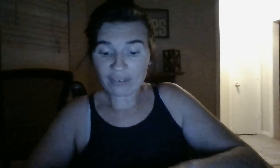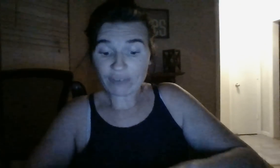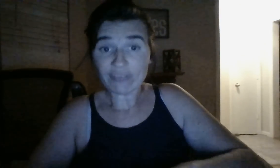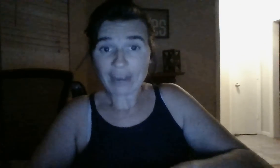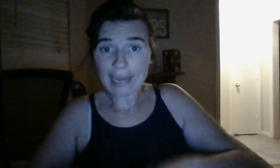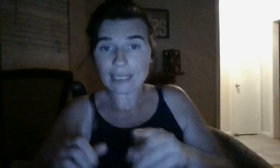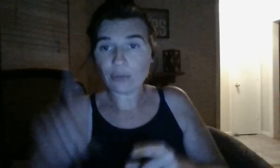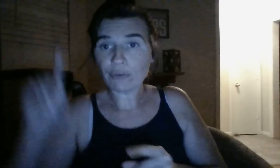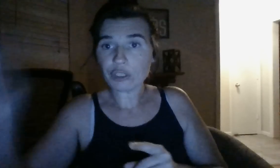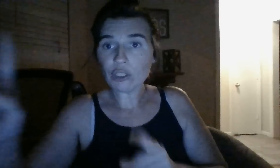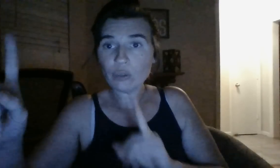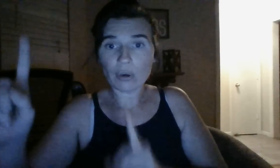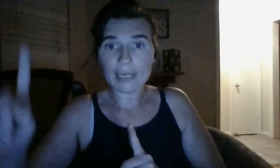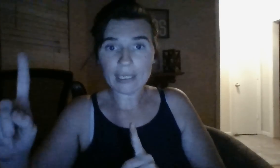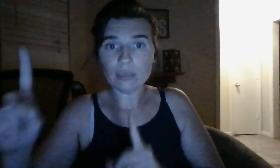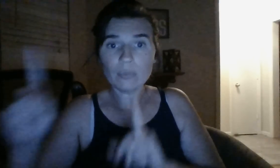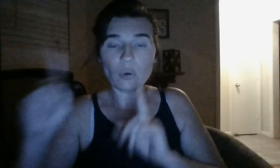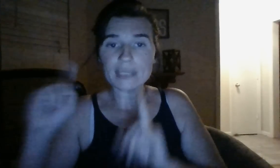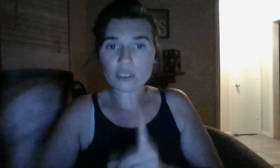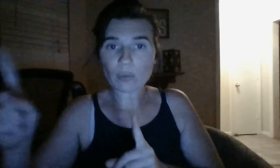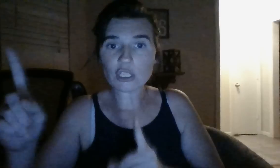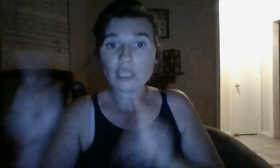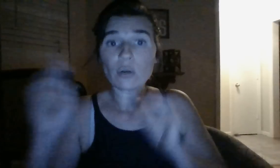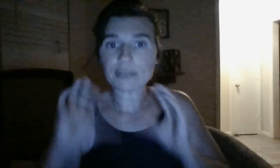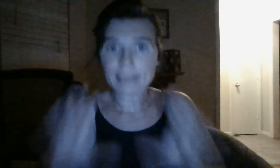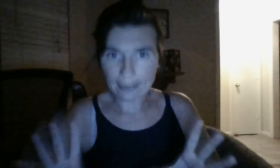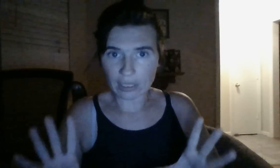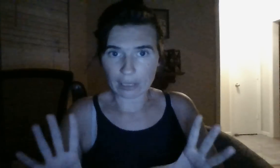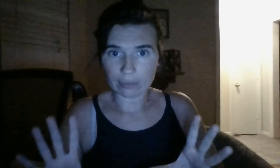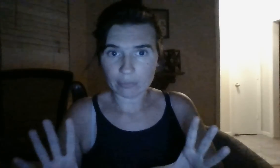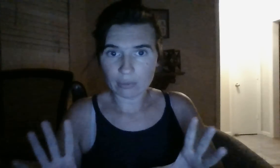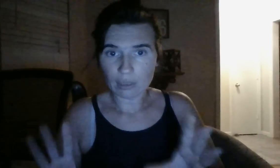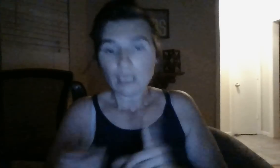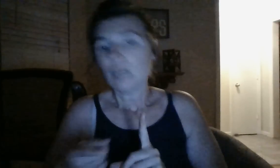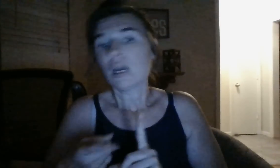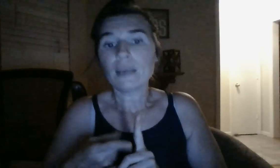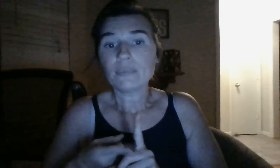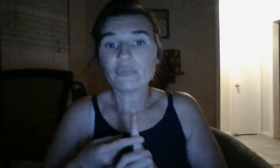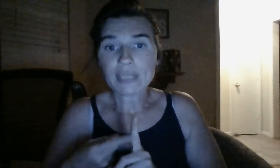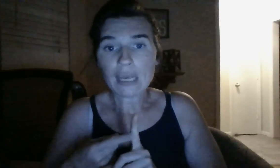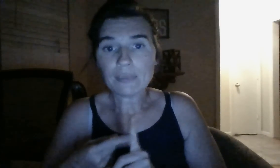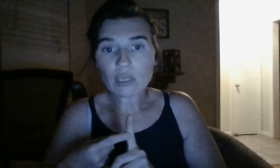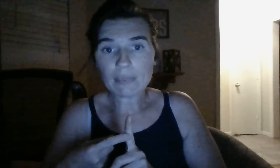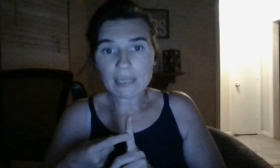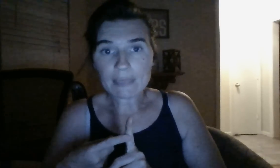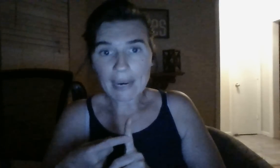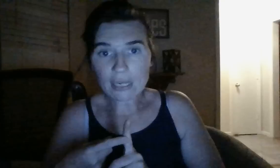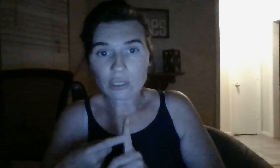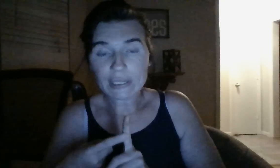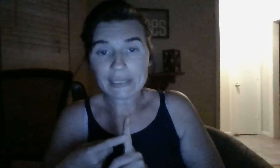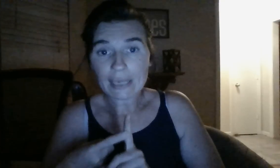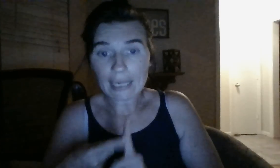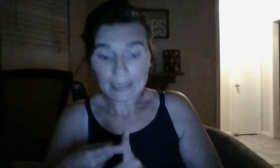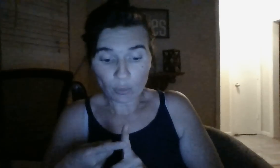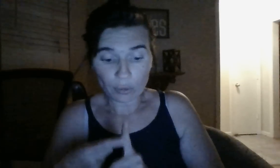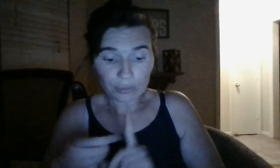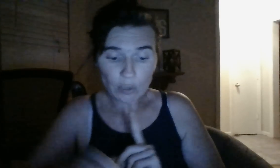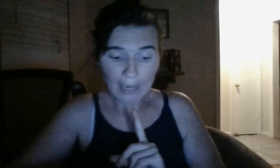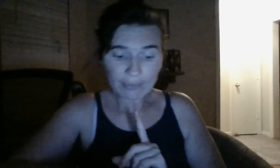moving very fast. Either for you or him. Or a situation. Or something. For some, you could be this masculine emperor. You have